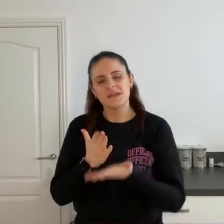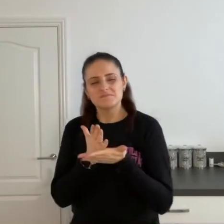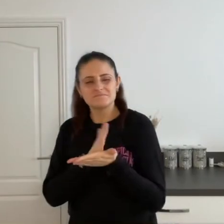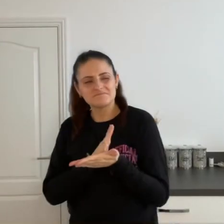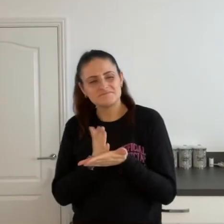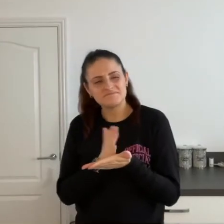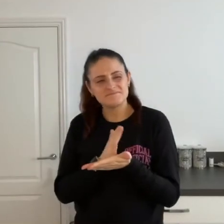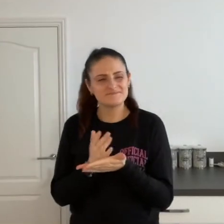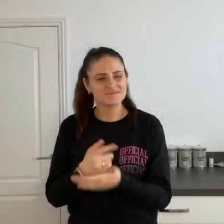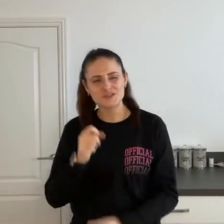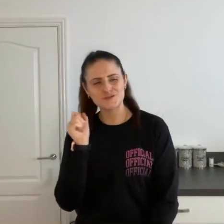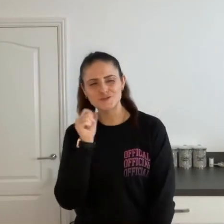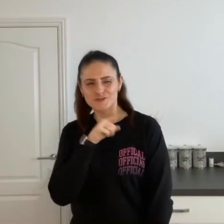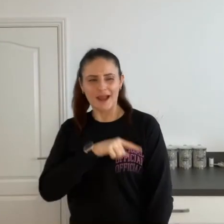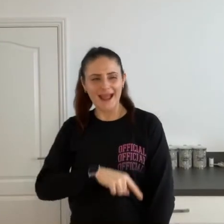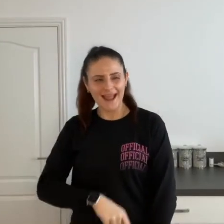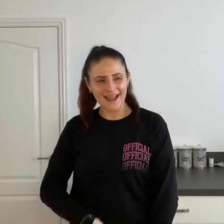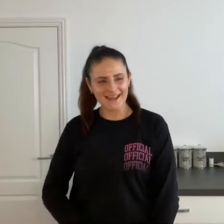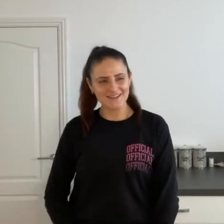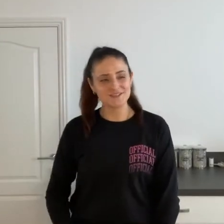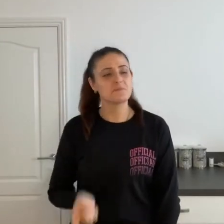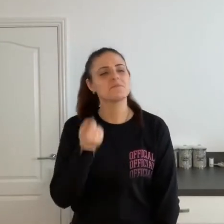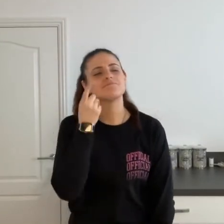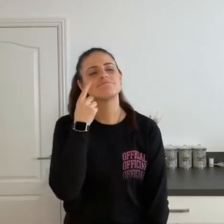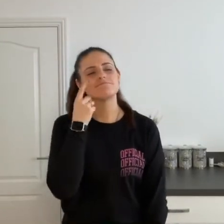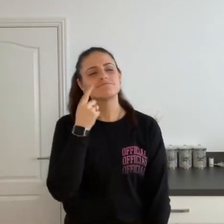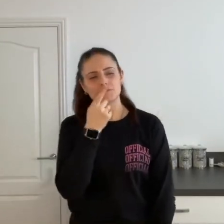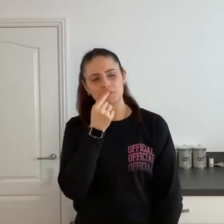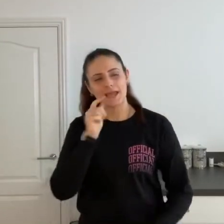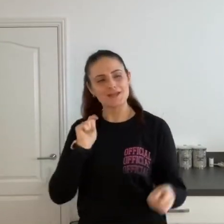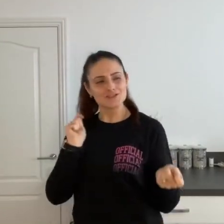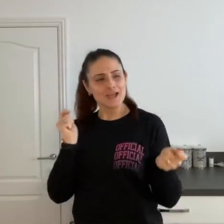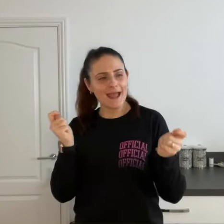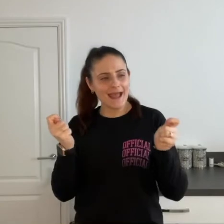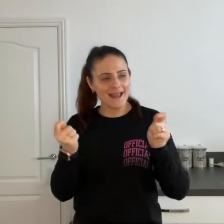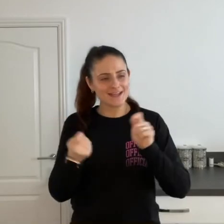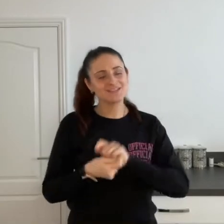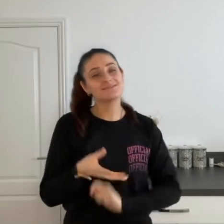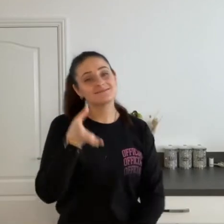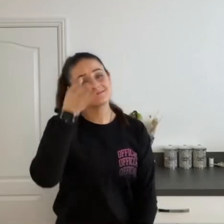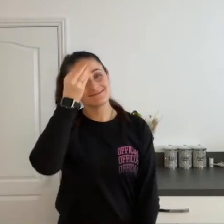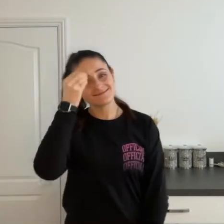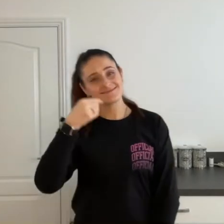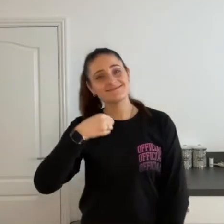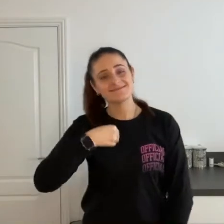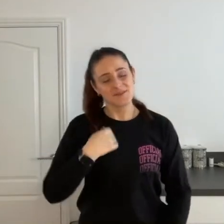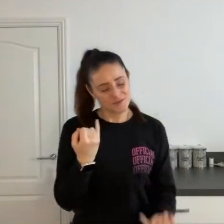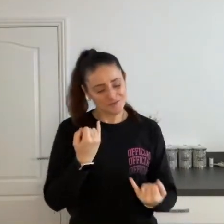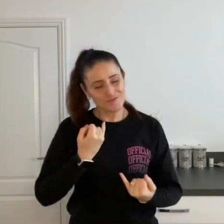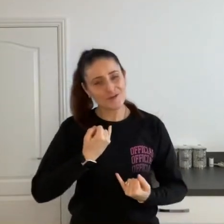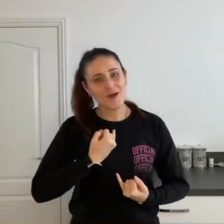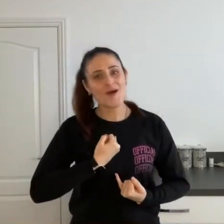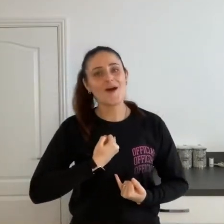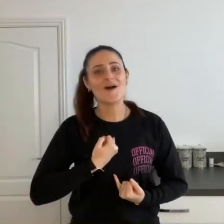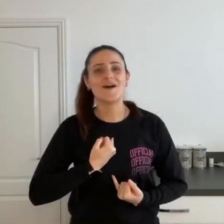Bittersweet and strange Finding you can change Learning you were wrong